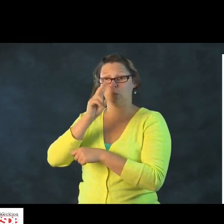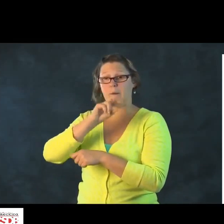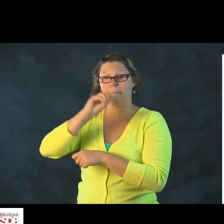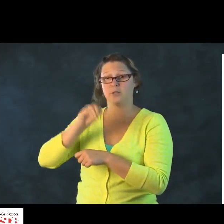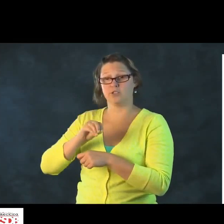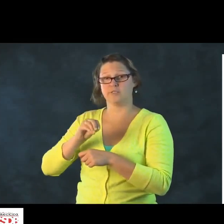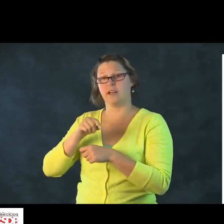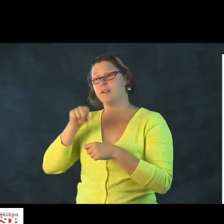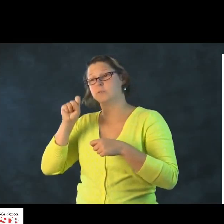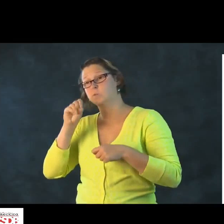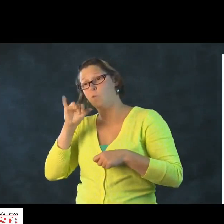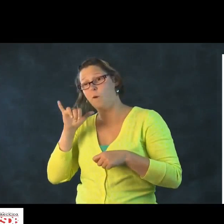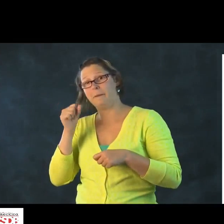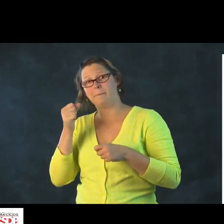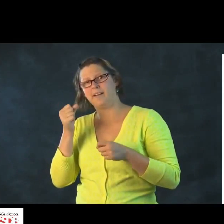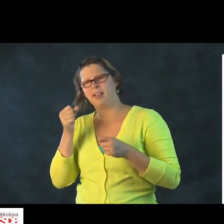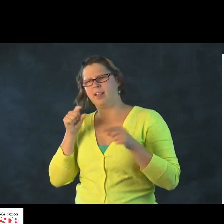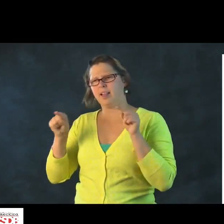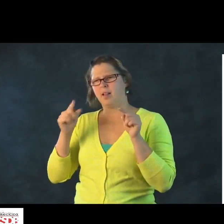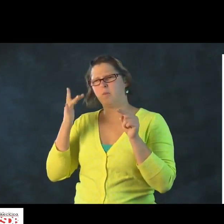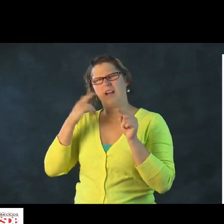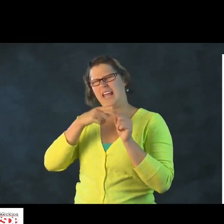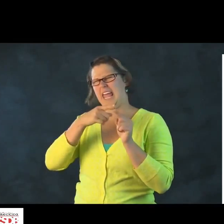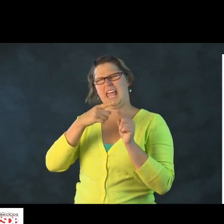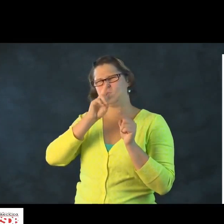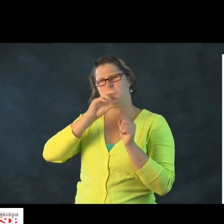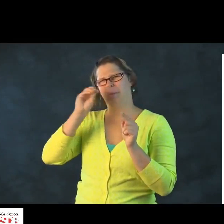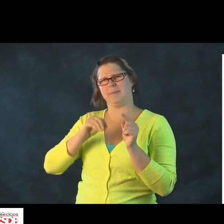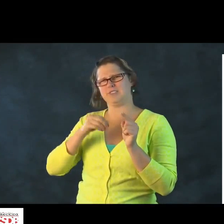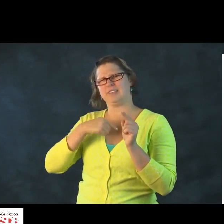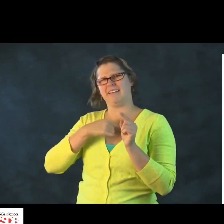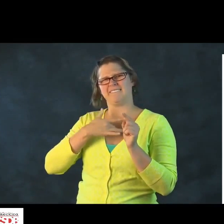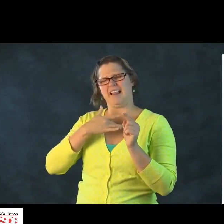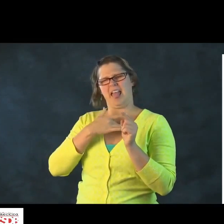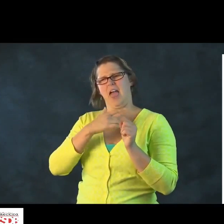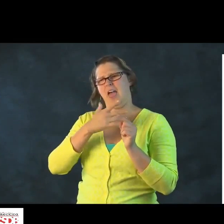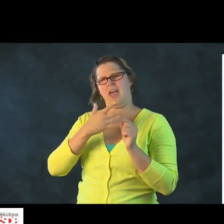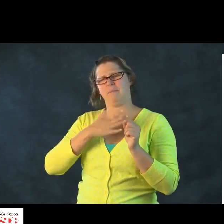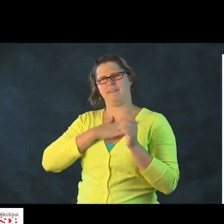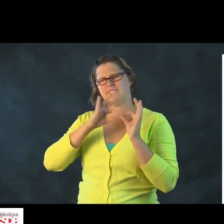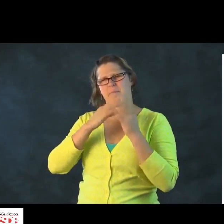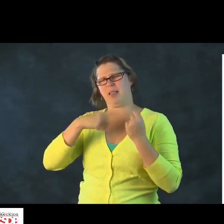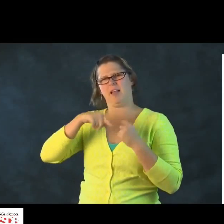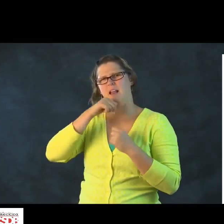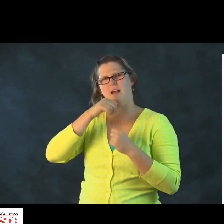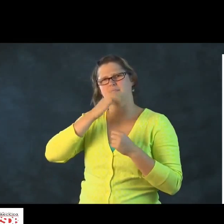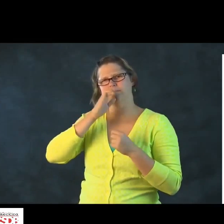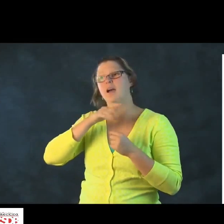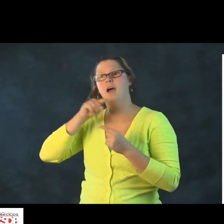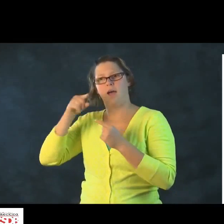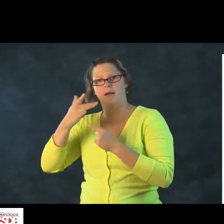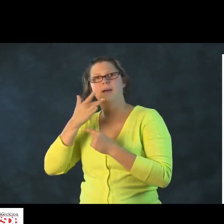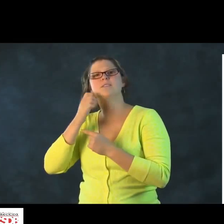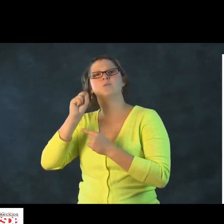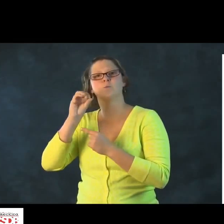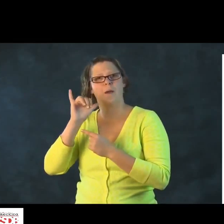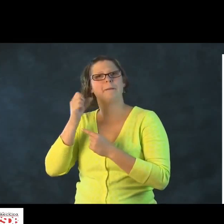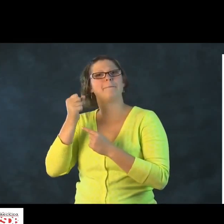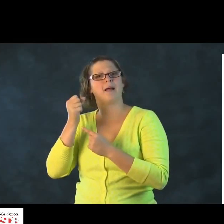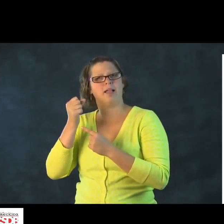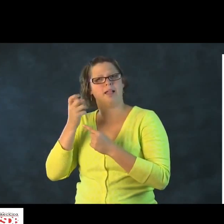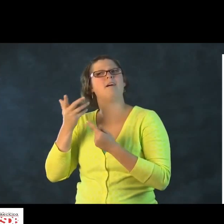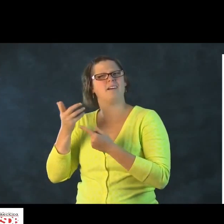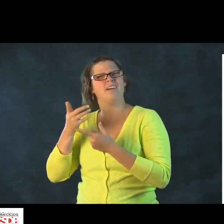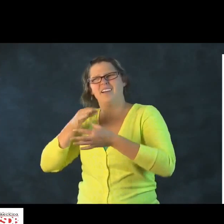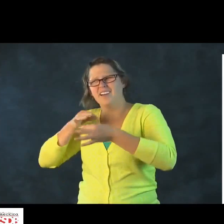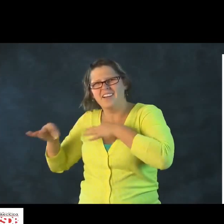So you could say, I like that kind of milk, for example, 2% or soy milk, and then you can even expound upon that concept. You could say, oh,